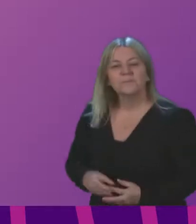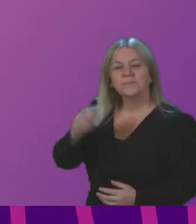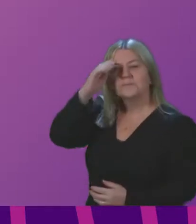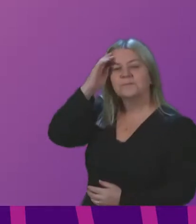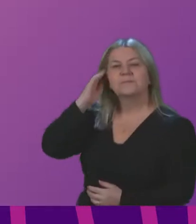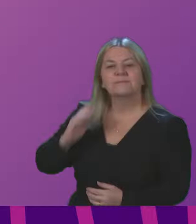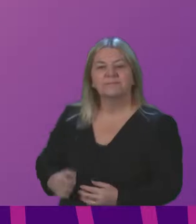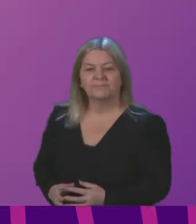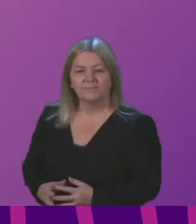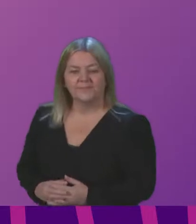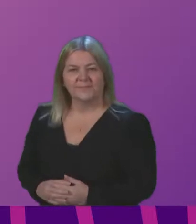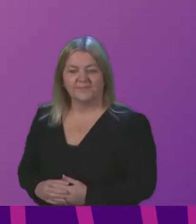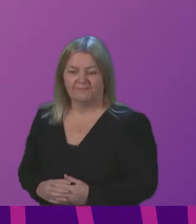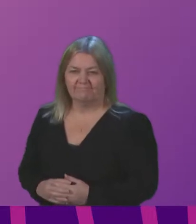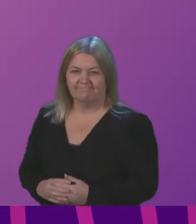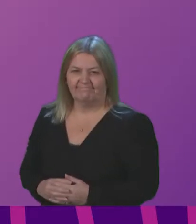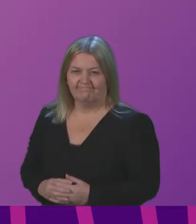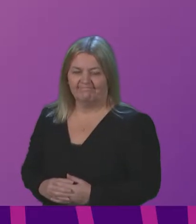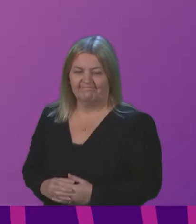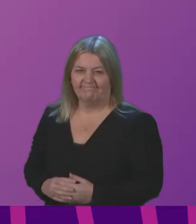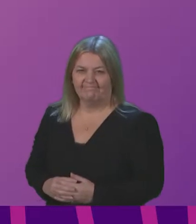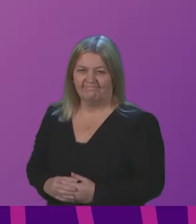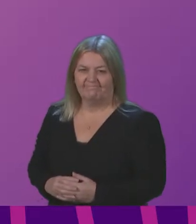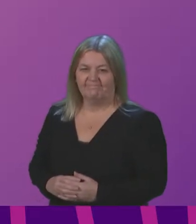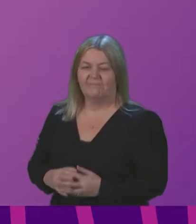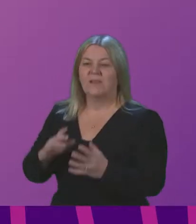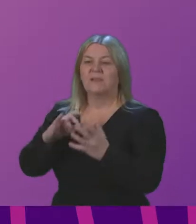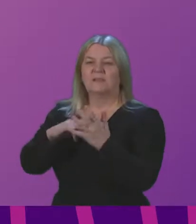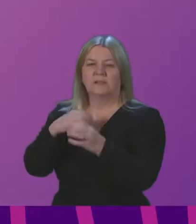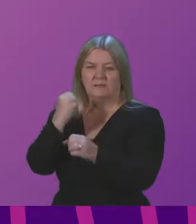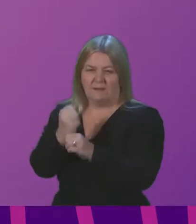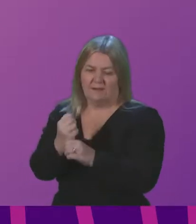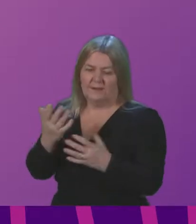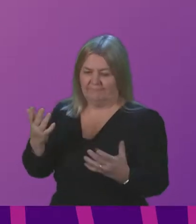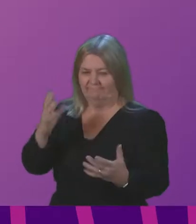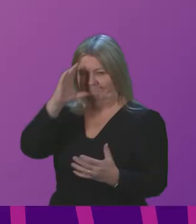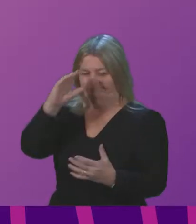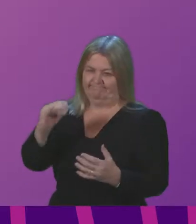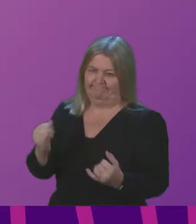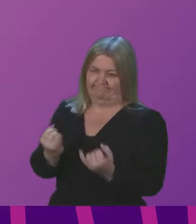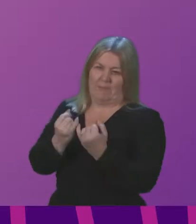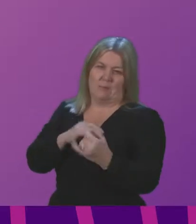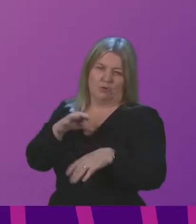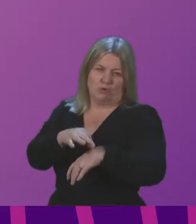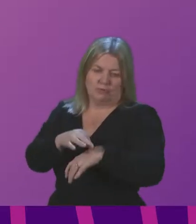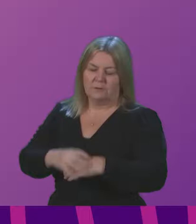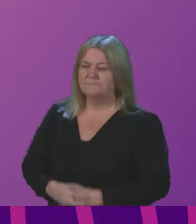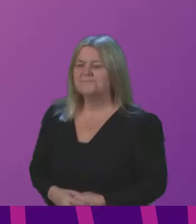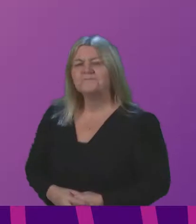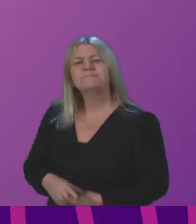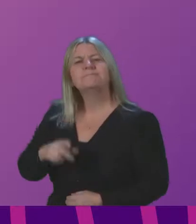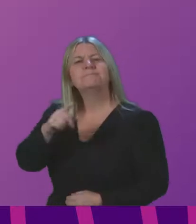Thank you, and I refer members to my declaration of interest as a practicing NHS doctor. Many of us learned a new Greek word this week,